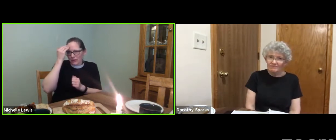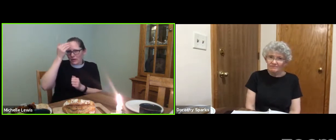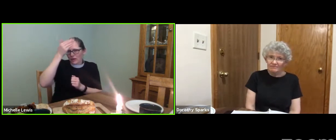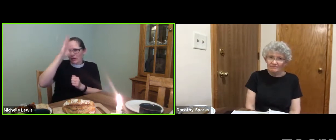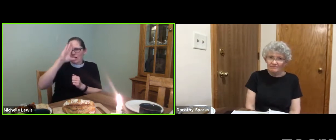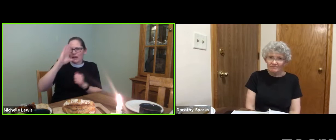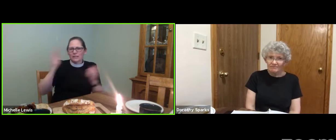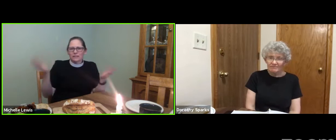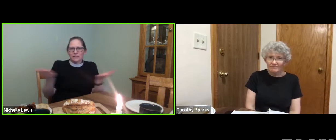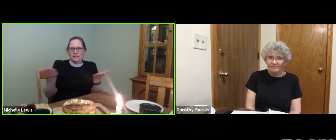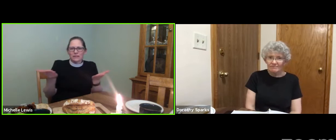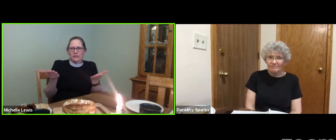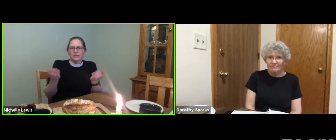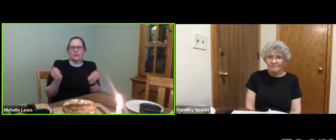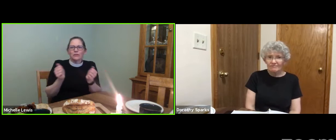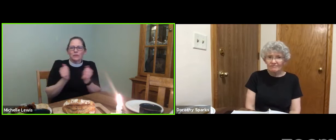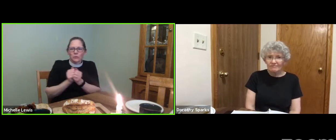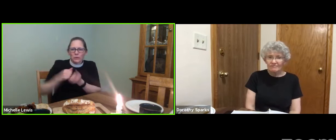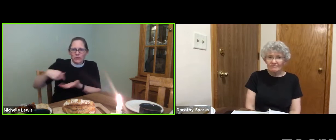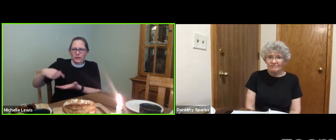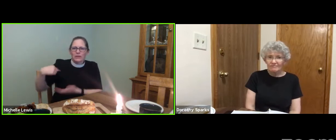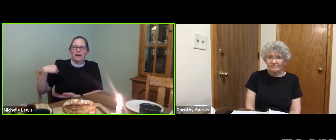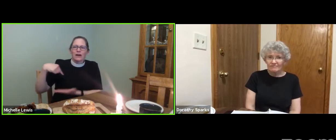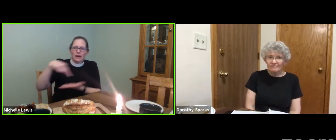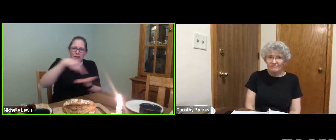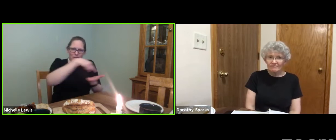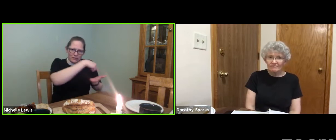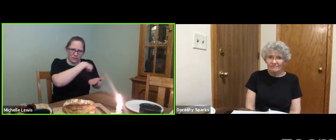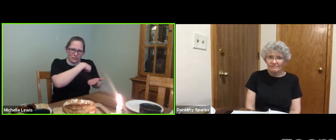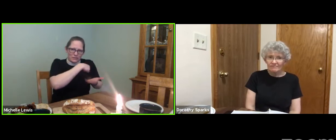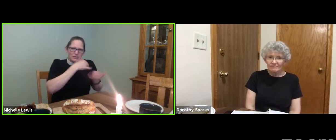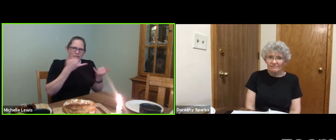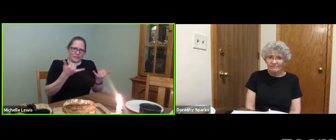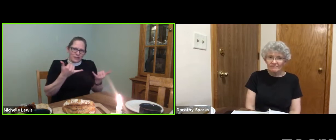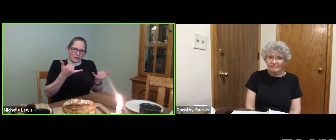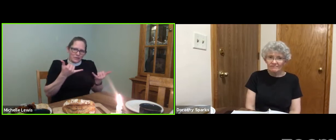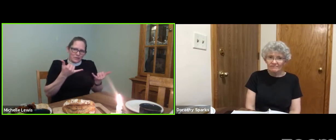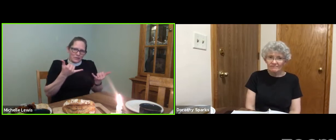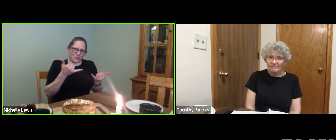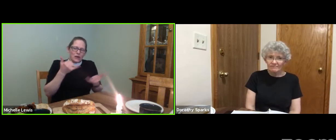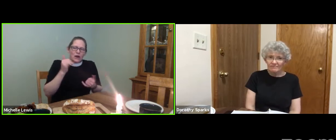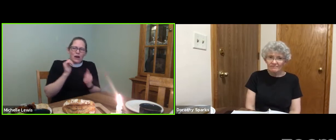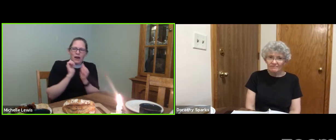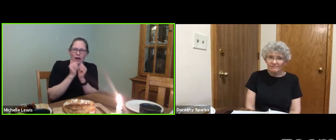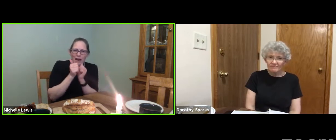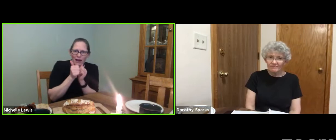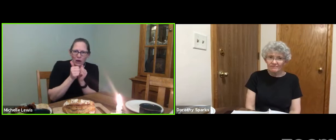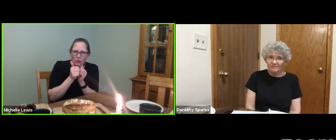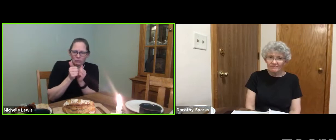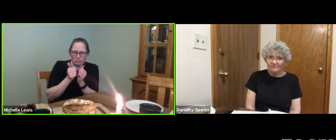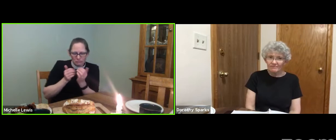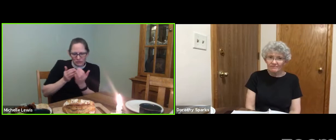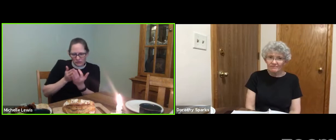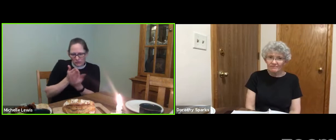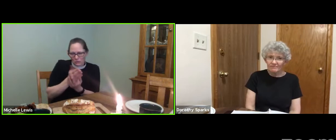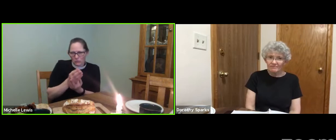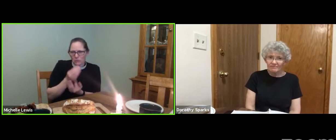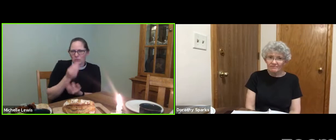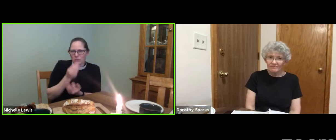We know God is here with us. Right now. How do we know this?